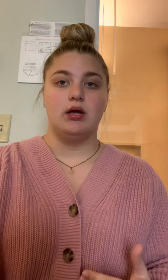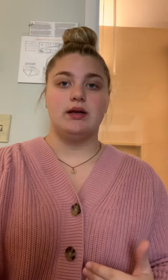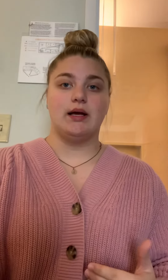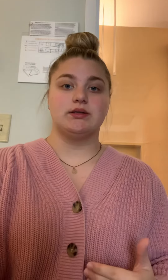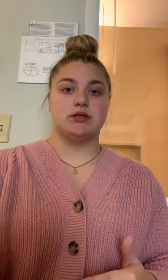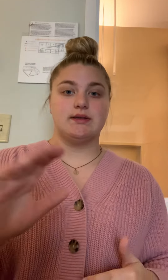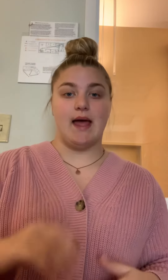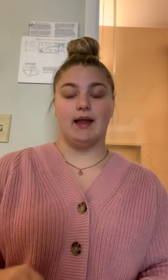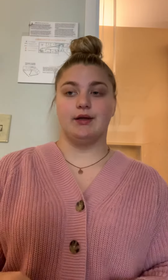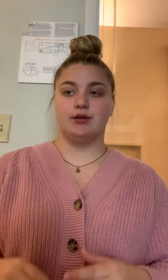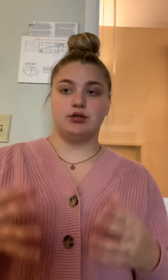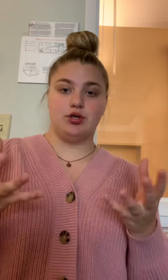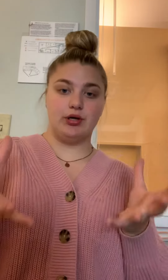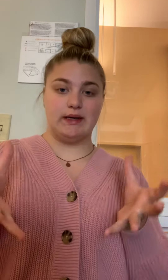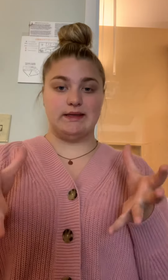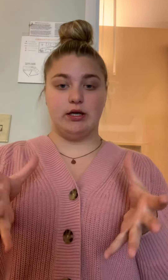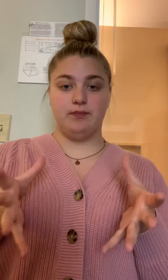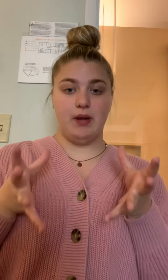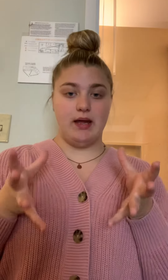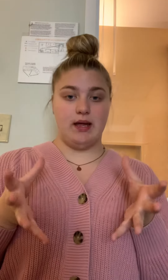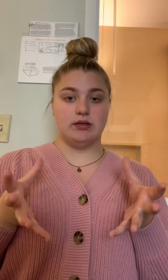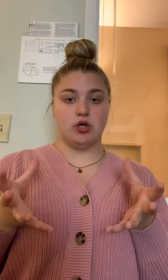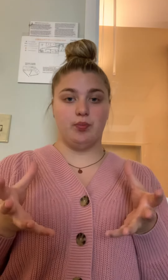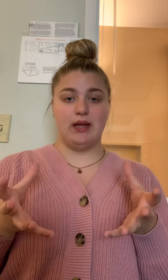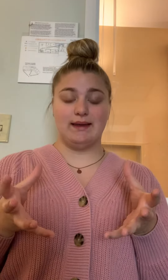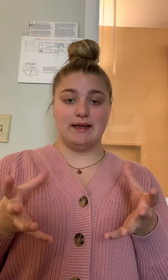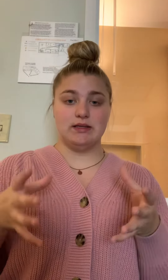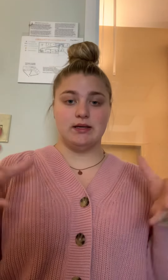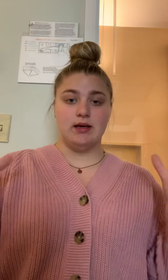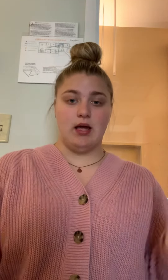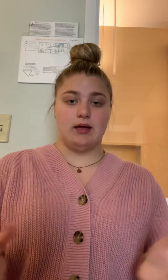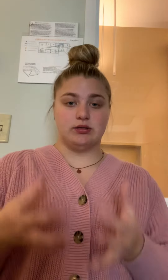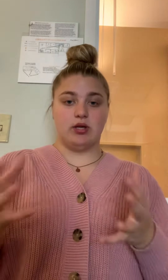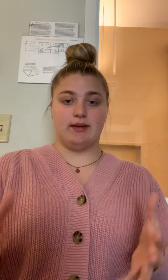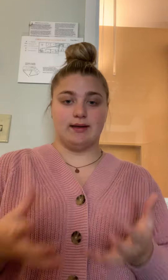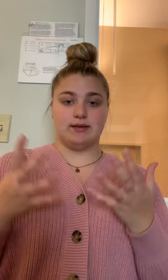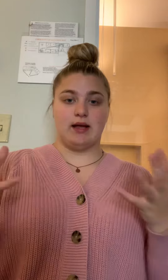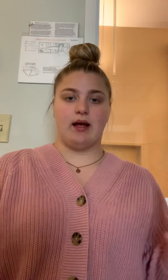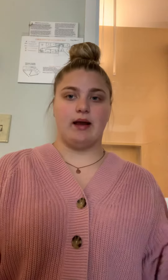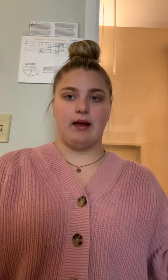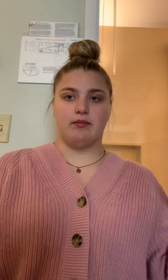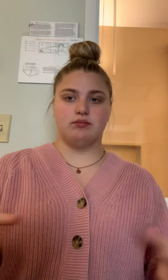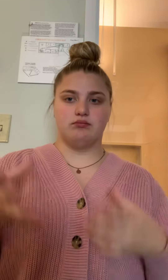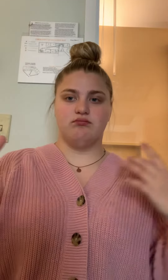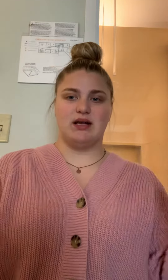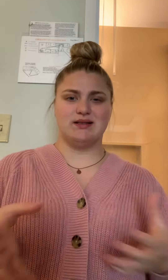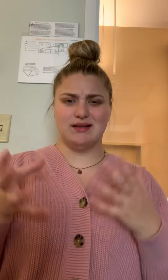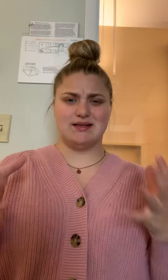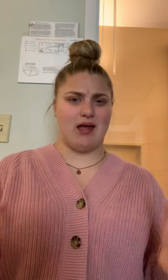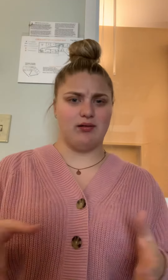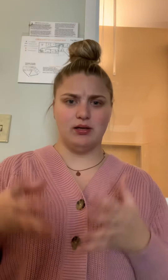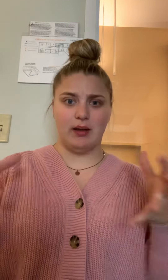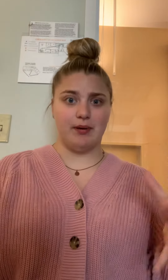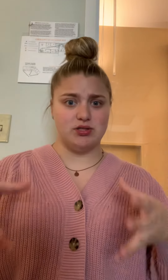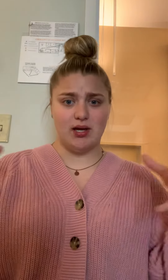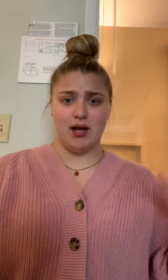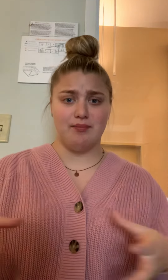Next, salad. So you're going to take your hands open like this and just go like this, like kind of like mixing a salad, like bunching it up.